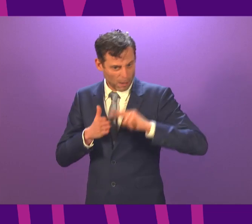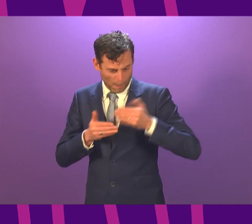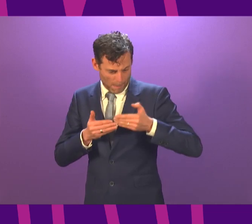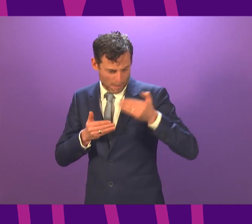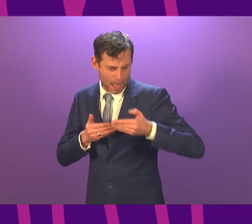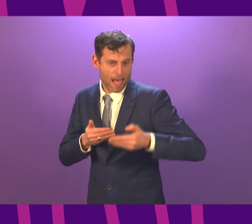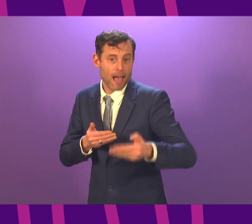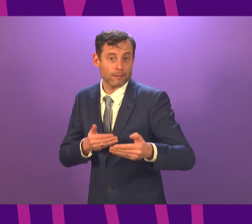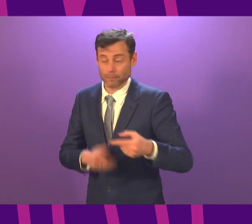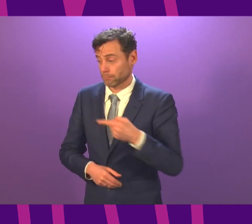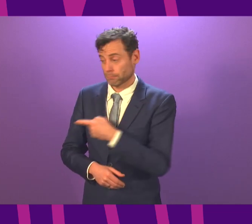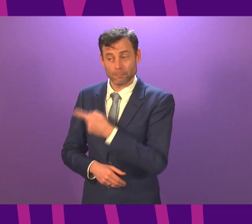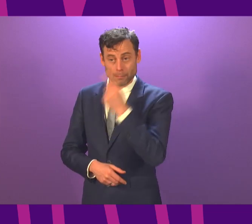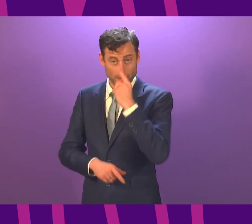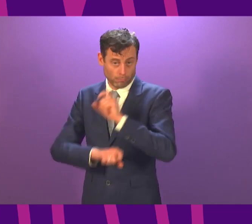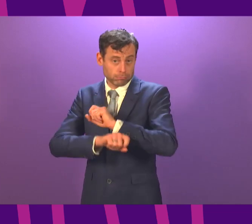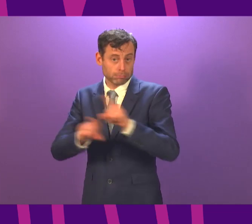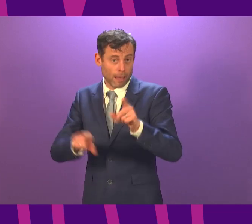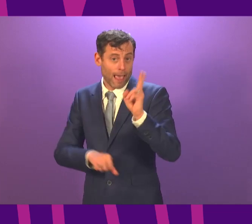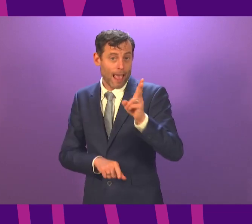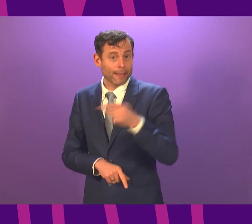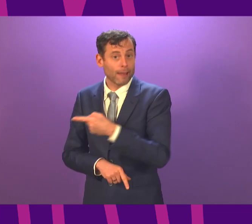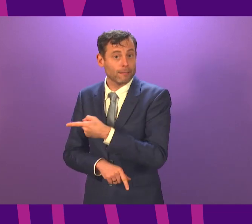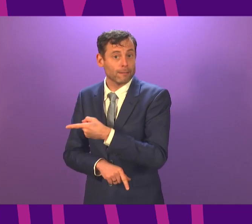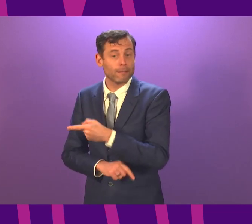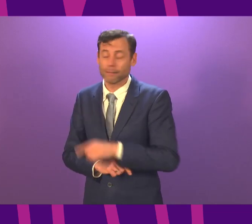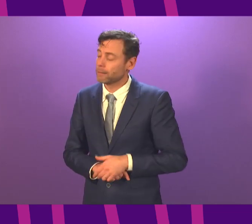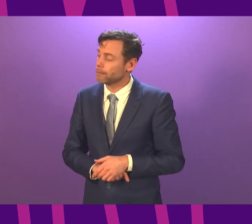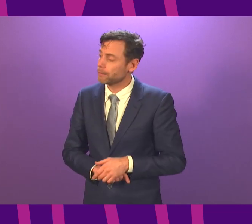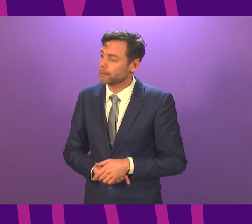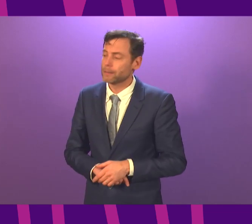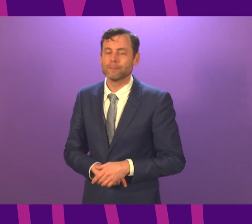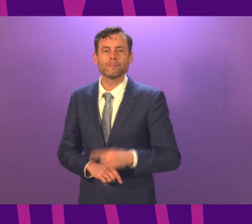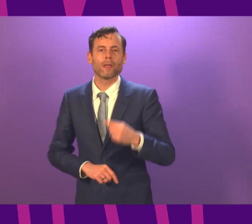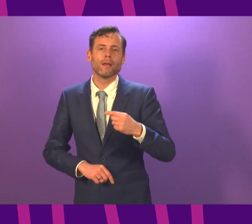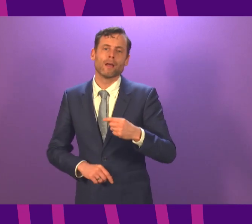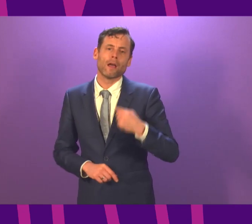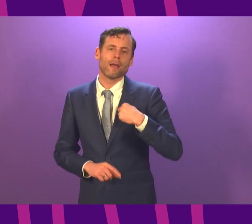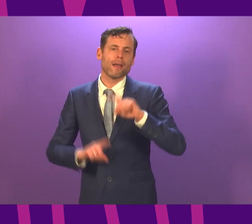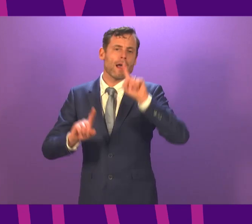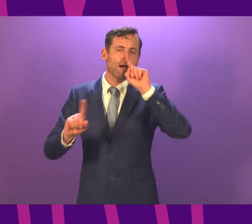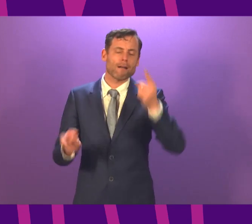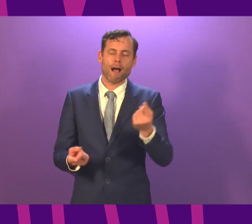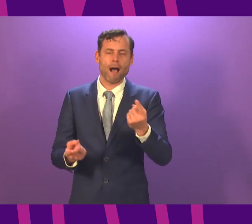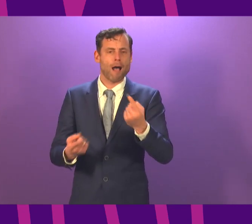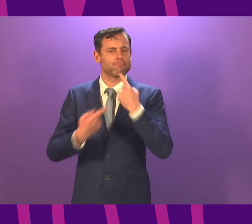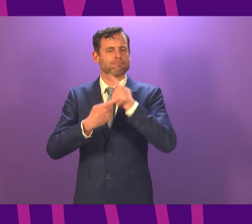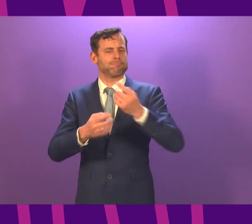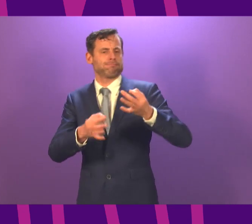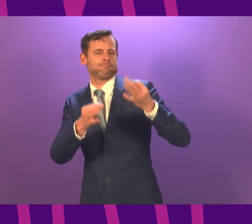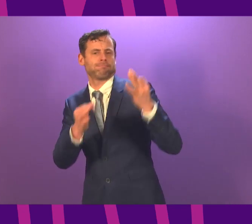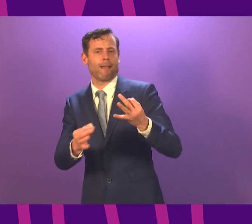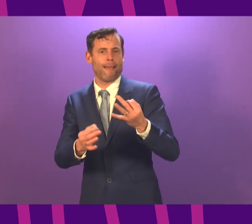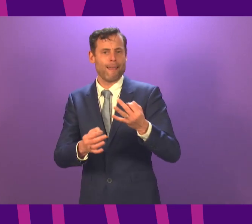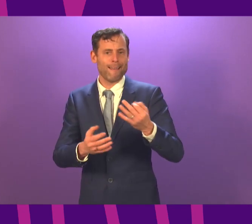happy to send that again. There are some issues that we cannot be definitive about right now because of what I've set out,